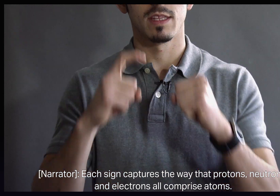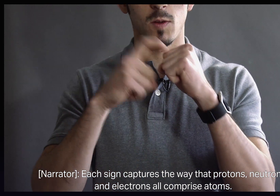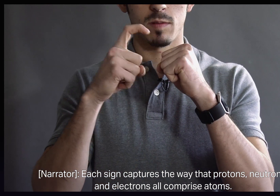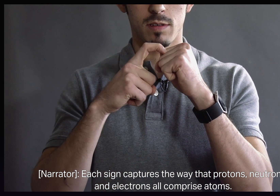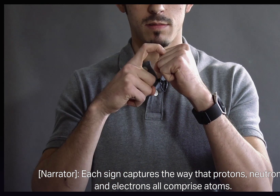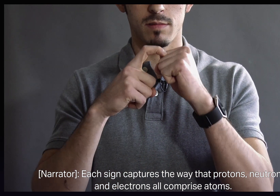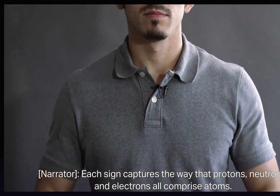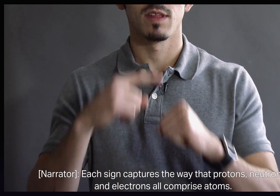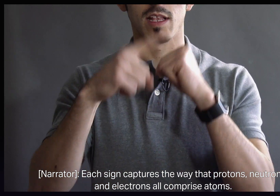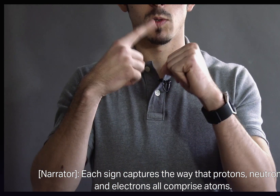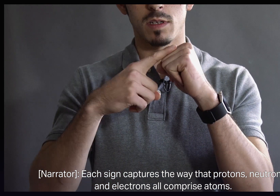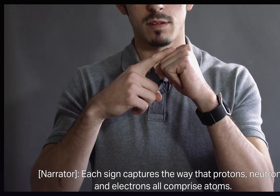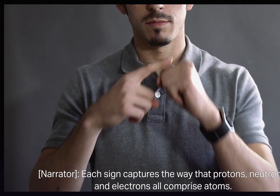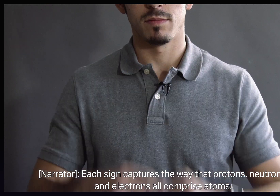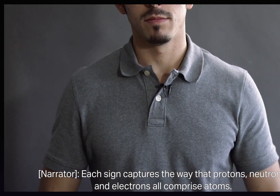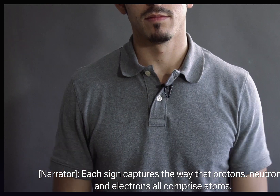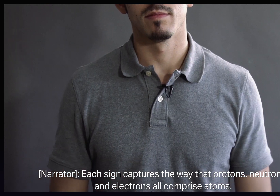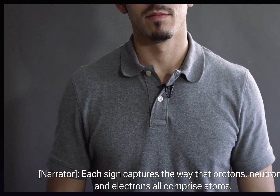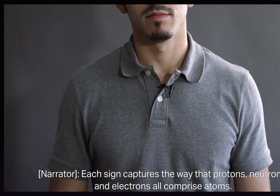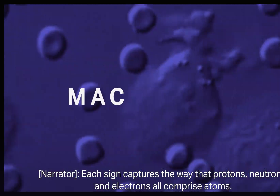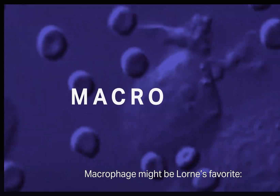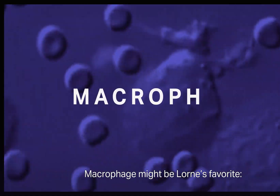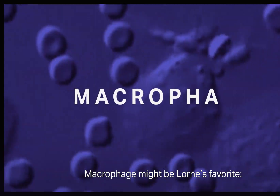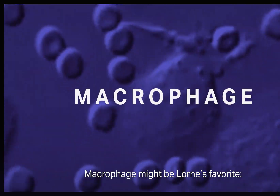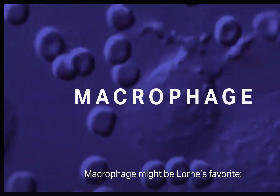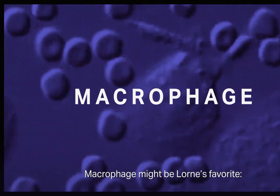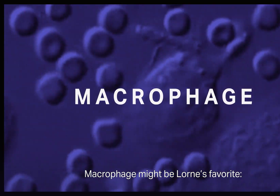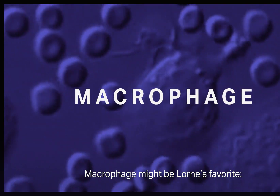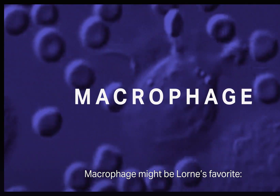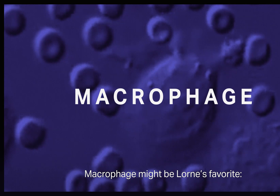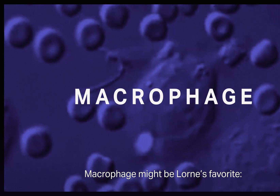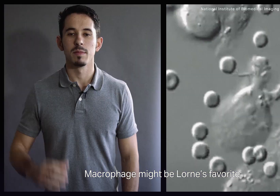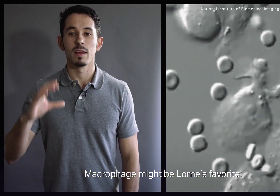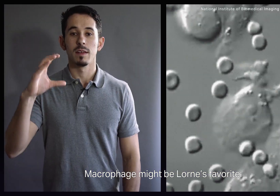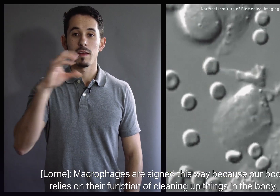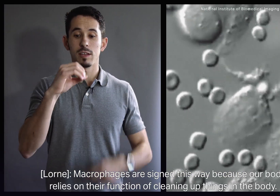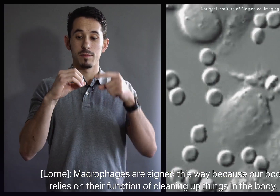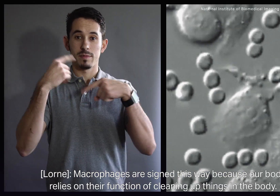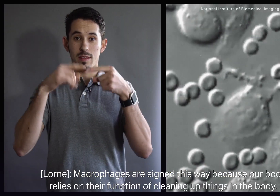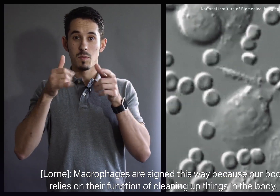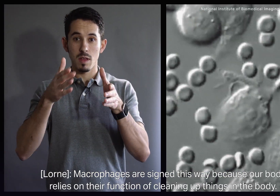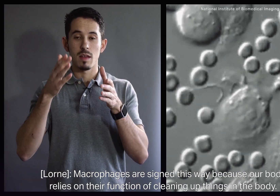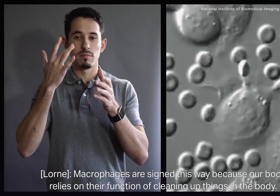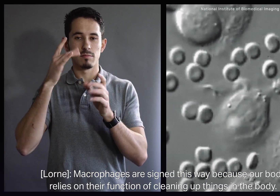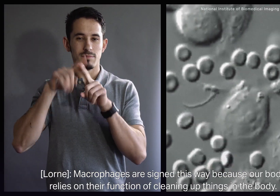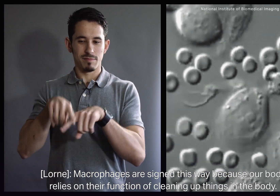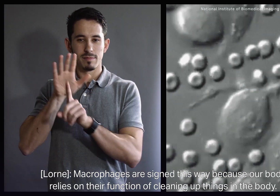neutrons, and electrons all comprise atoms. Macrophage might be Lorne's favorite. Macrophages are signed this way because